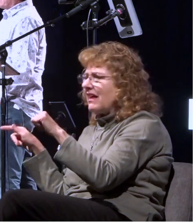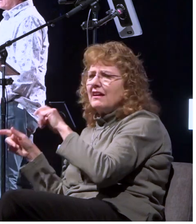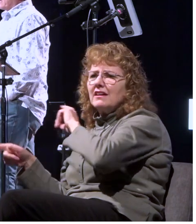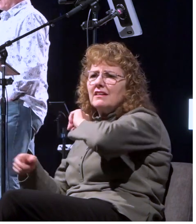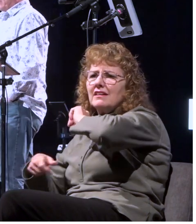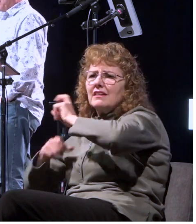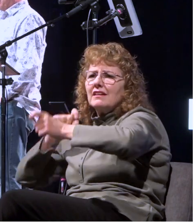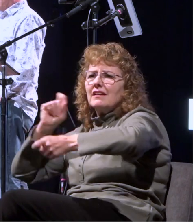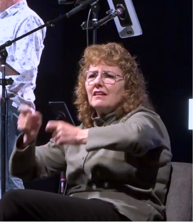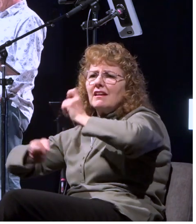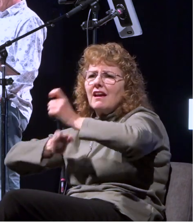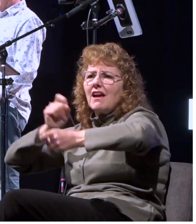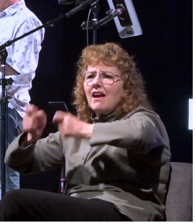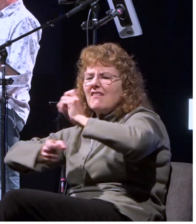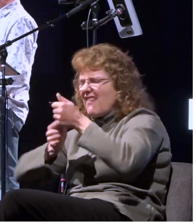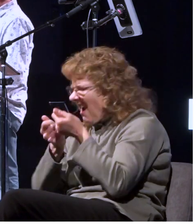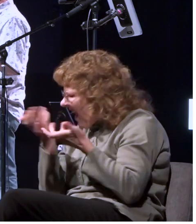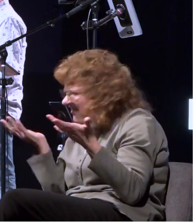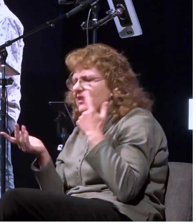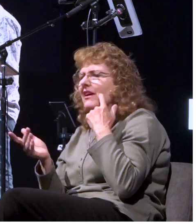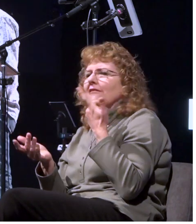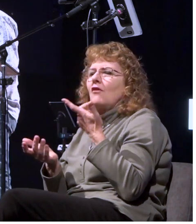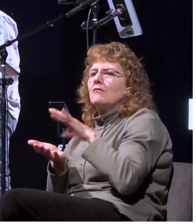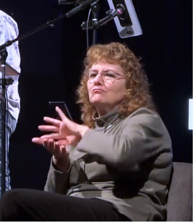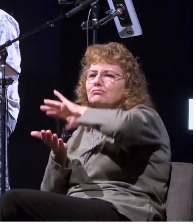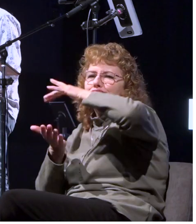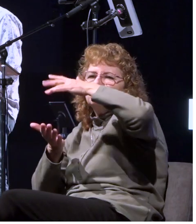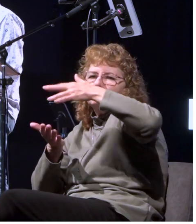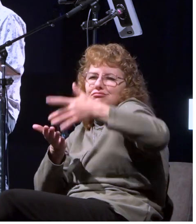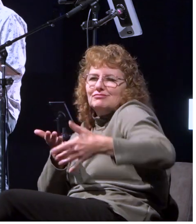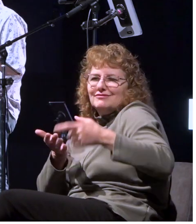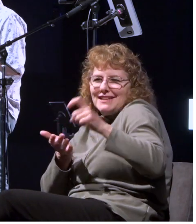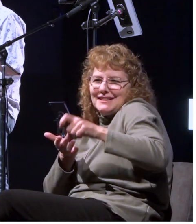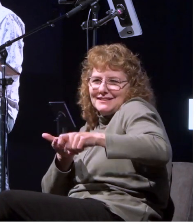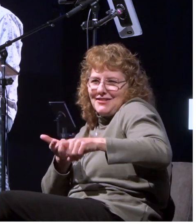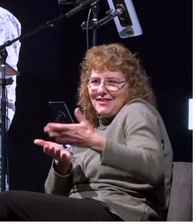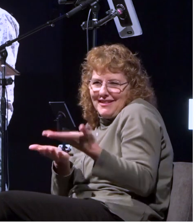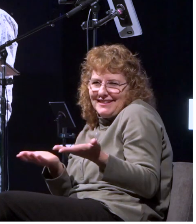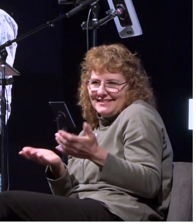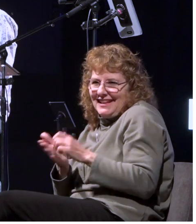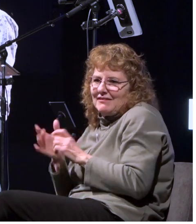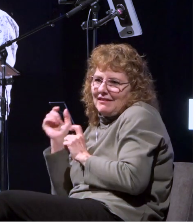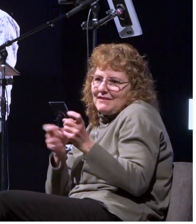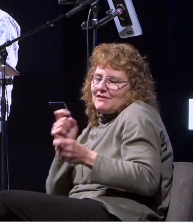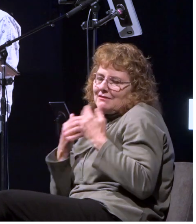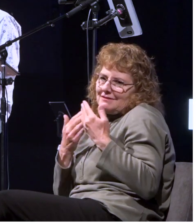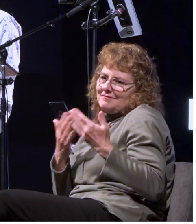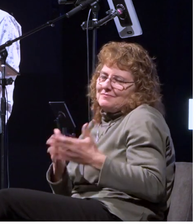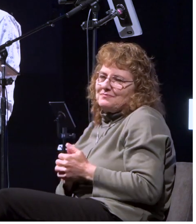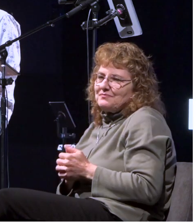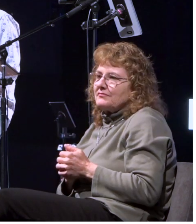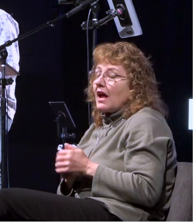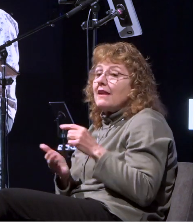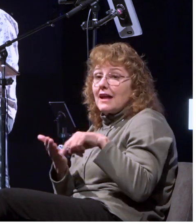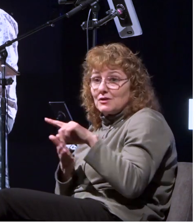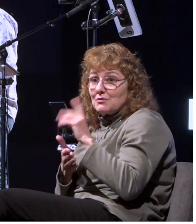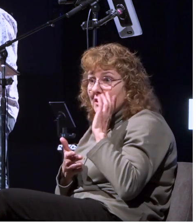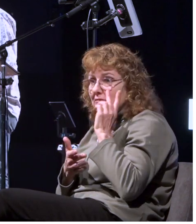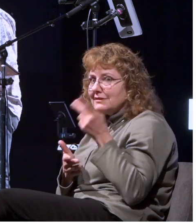necessary okay we're going to look at next week uh when they departed and how the end of the story goes but listen that the